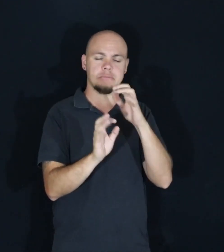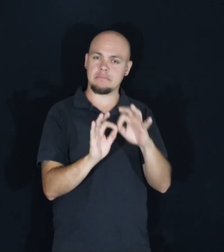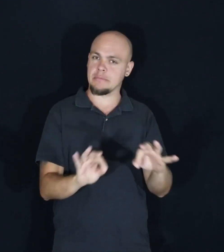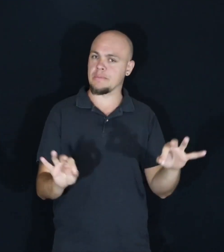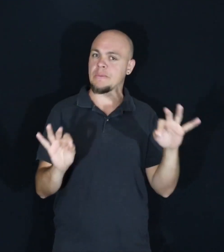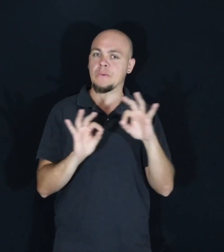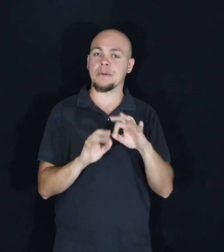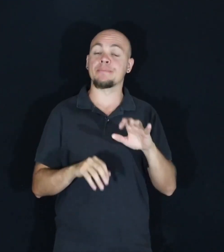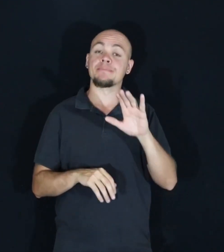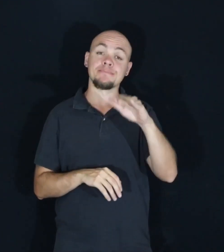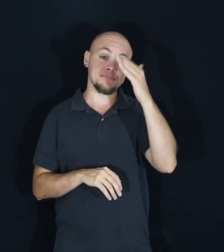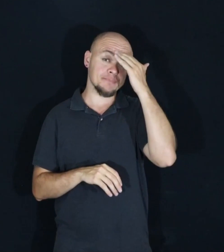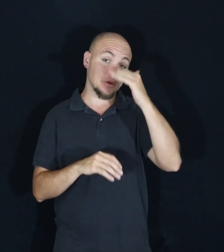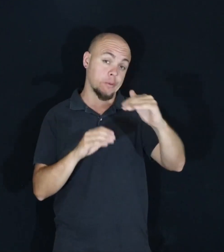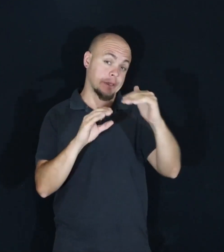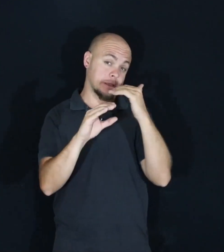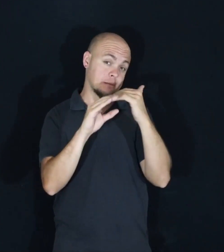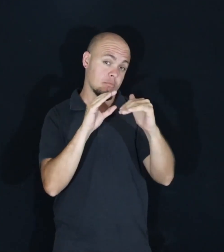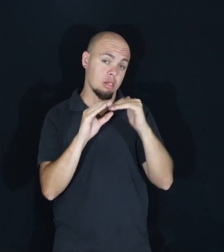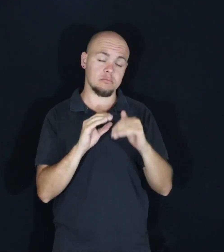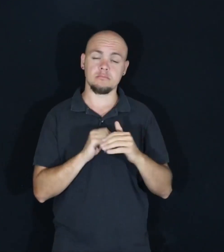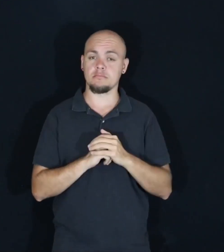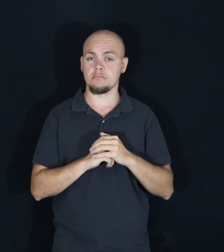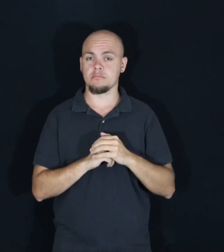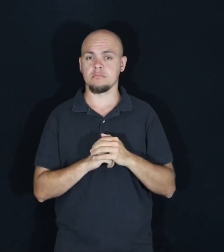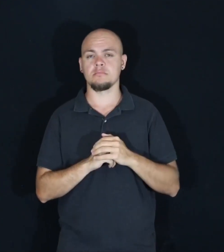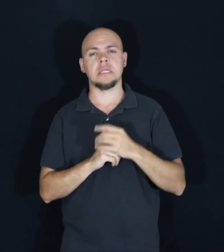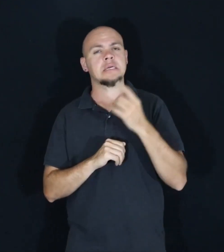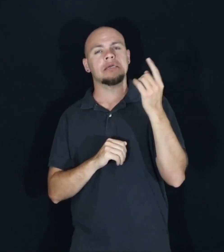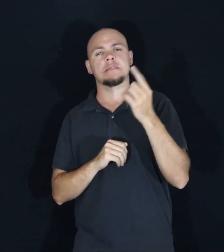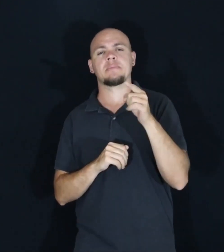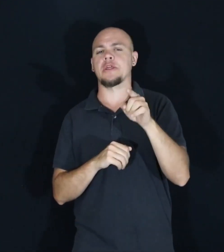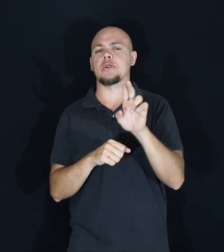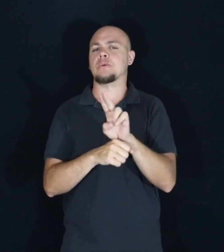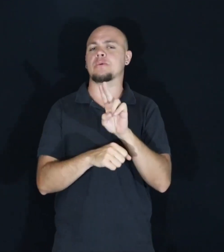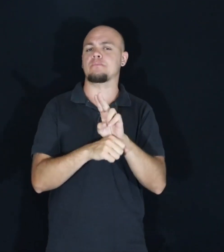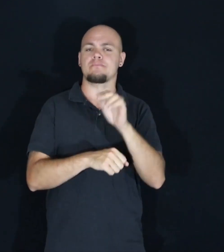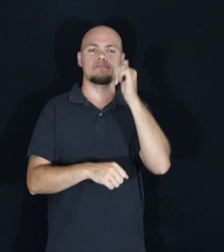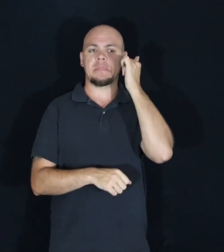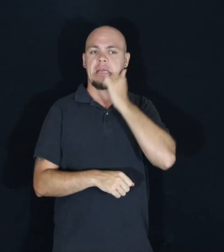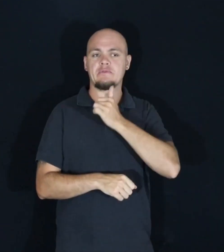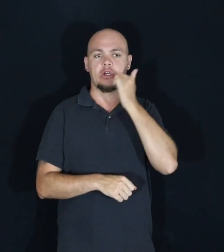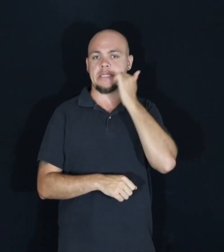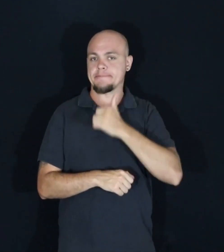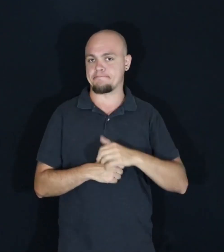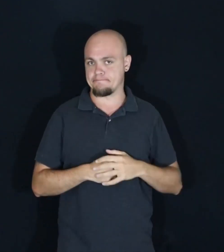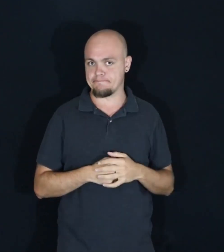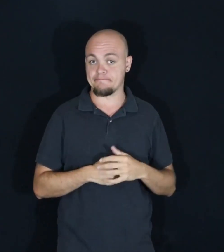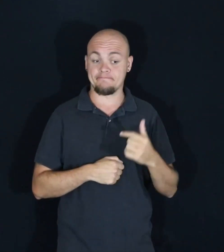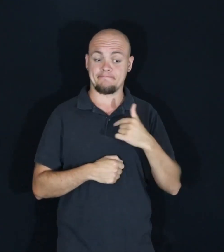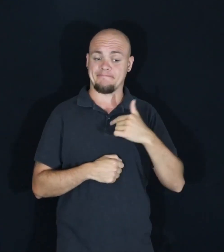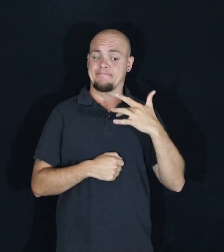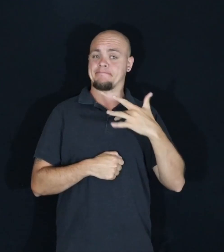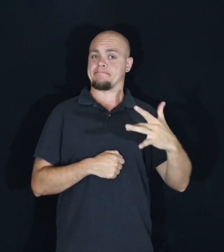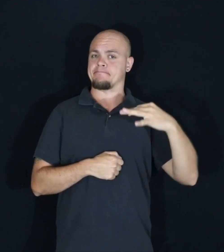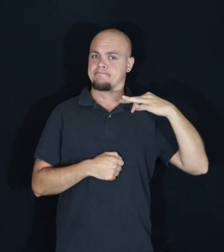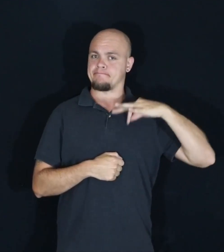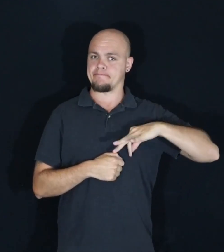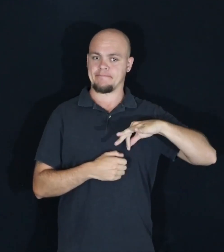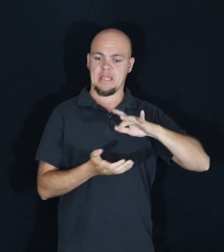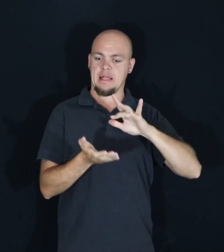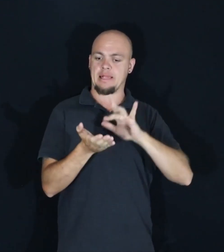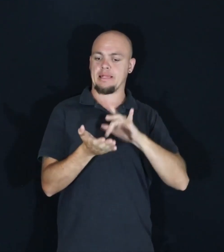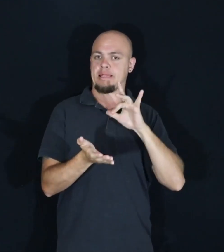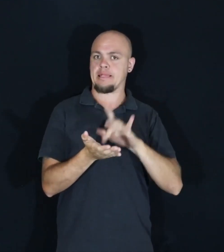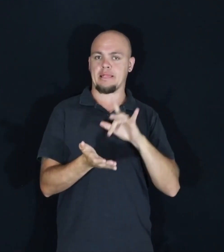Think about email. It's something that you use every single day. I certainly take it for granted. But